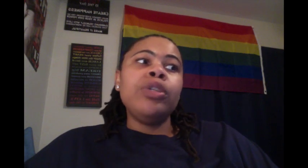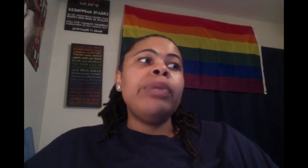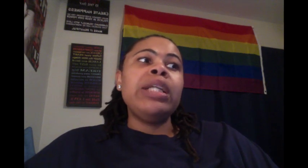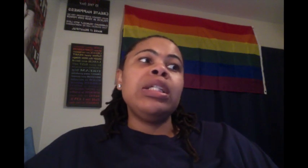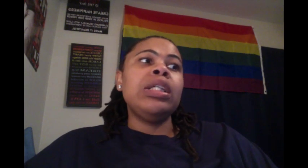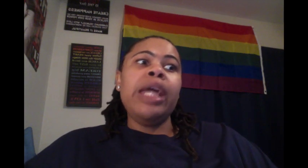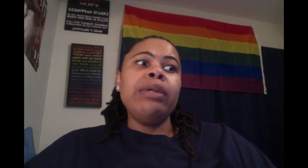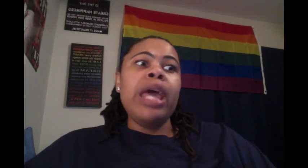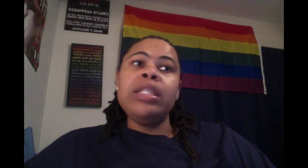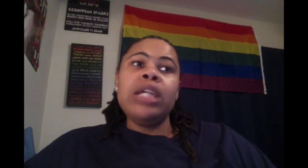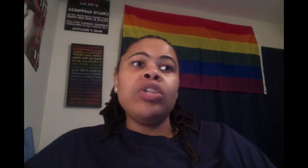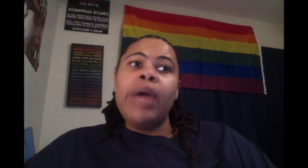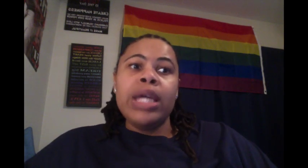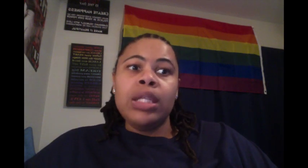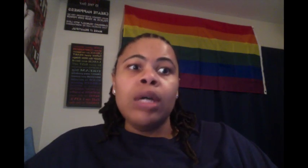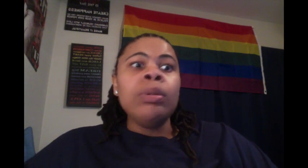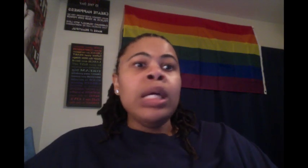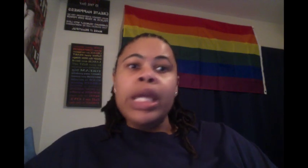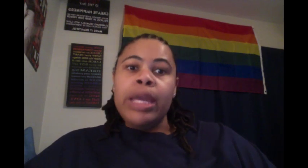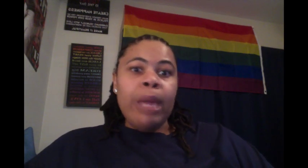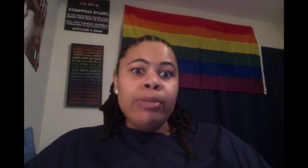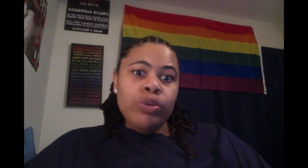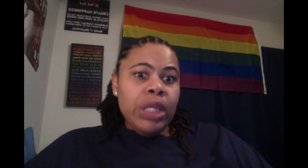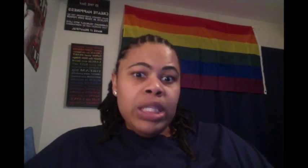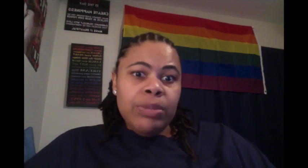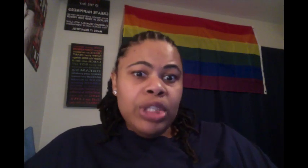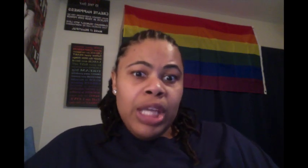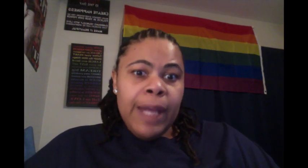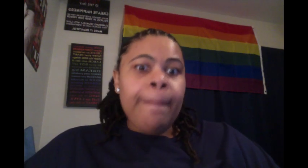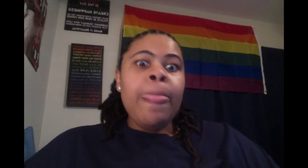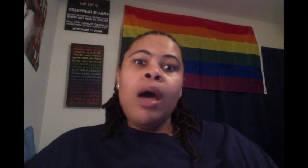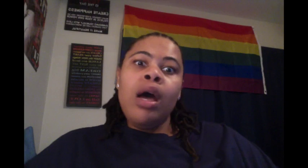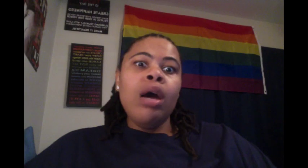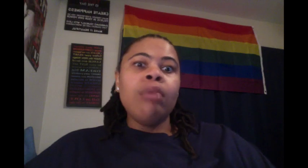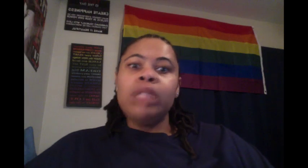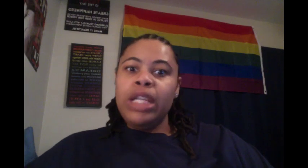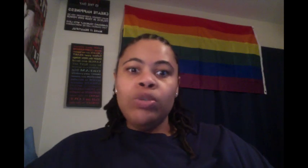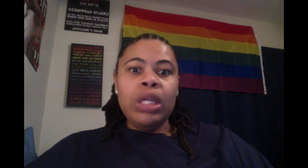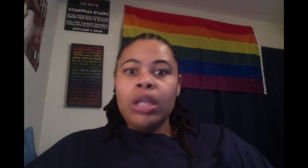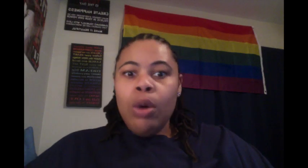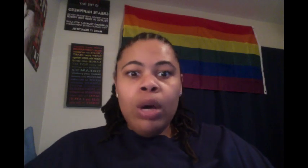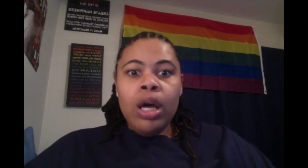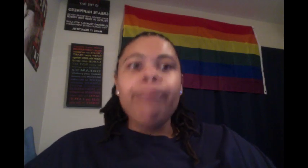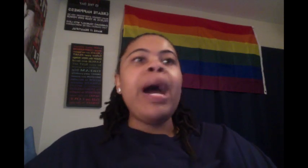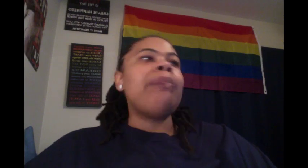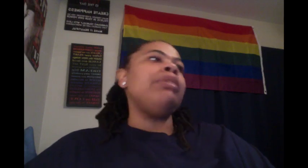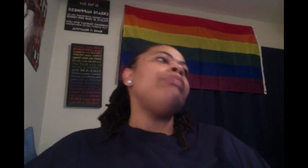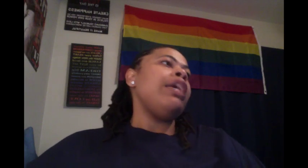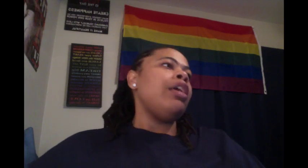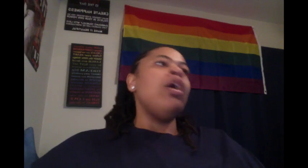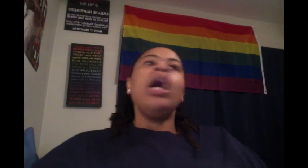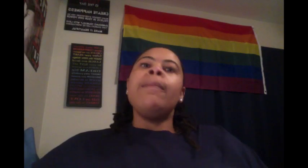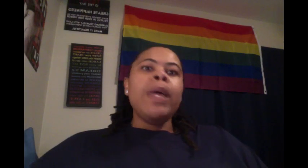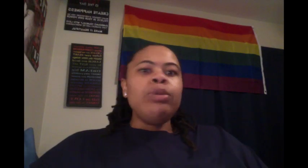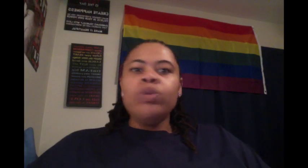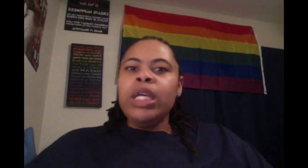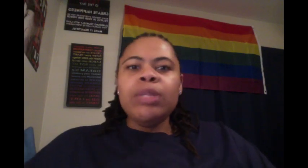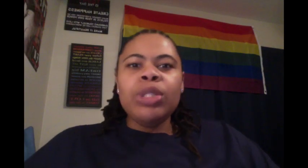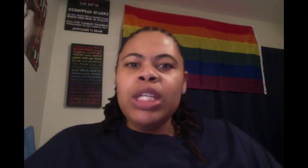you. Basically, they, they set your ass up and maybe you did some shit, um, that you didn't know of Bobby. There you go. Maybe you did some shit that